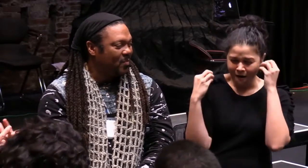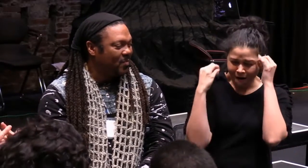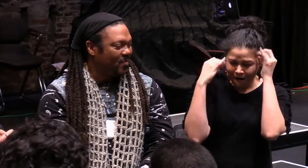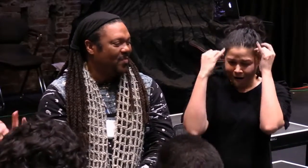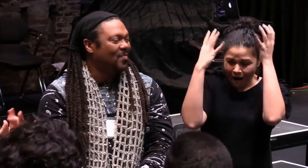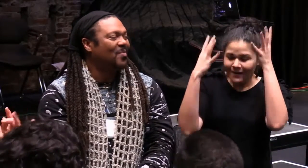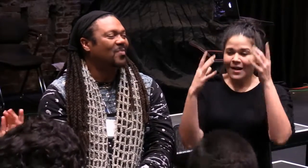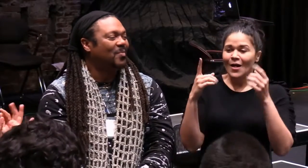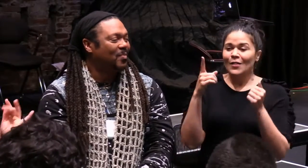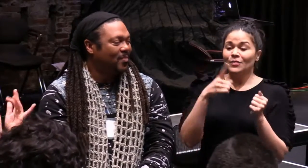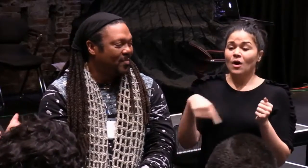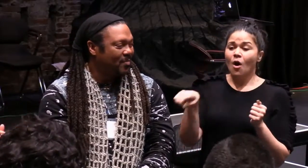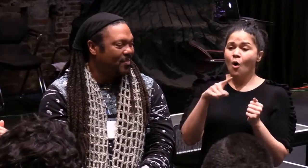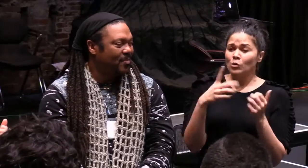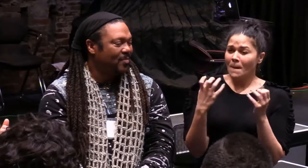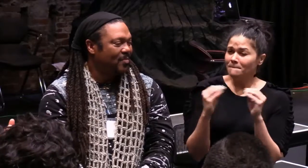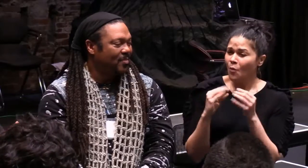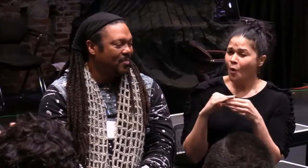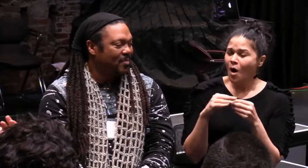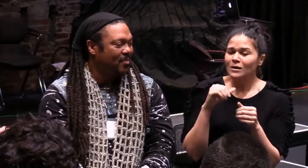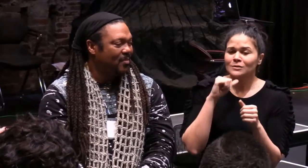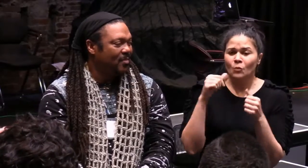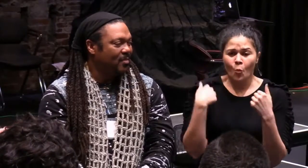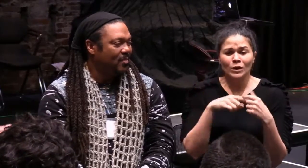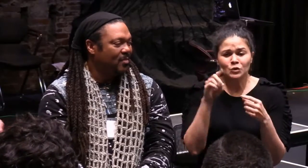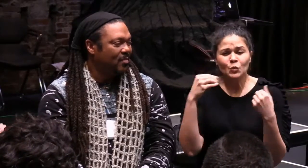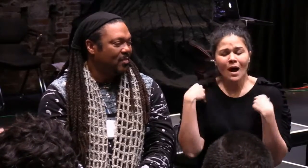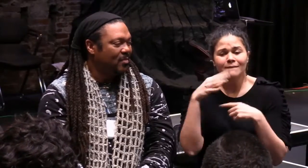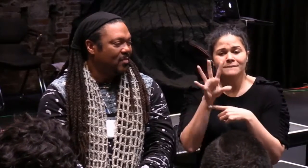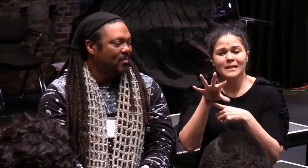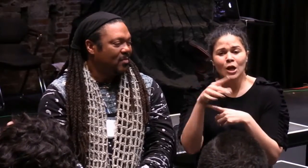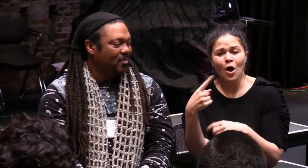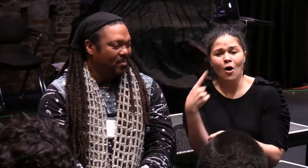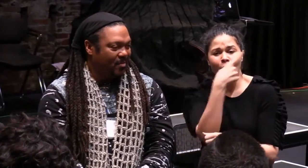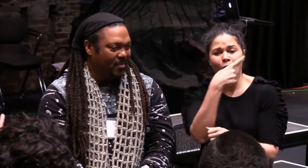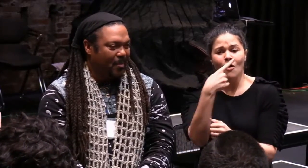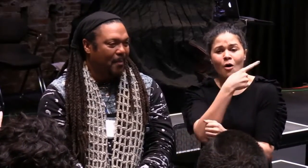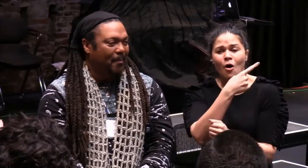little time, so much to say, and so much more has emerged from this conversation.